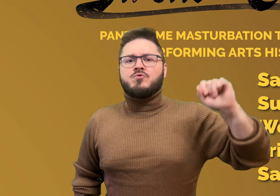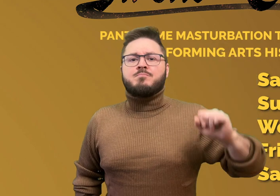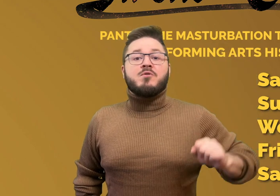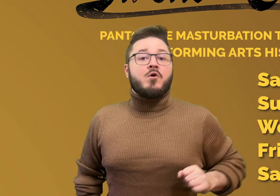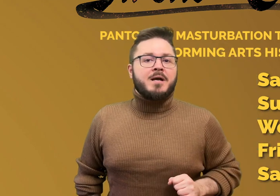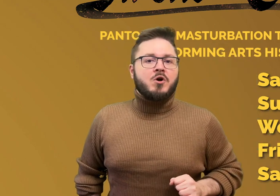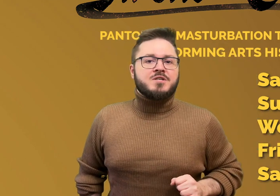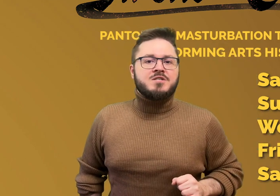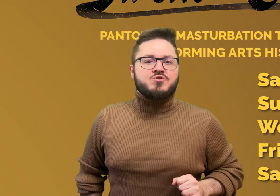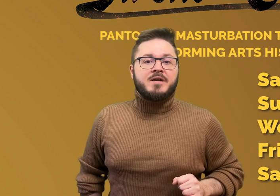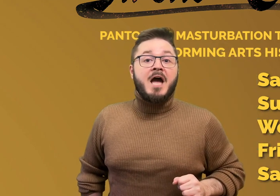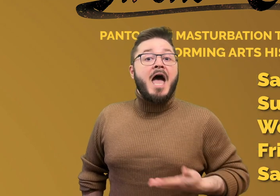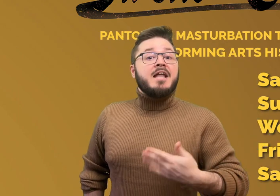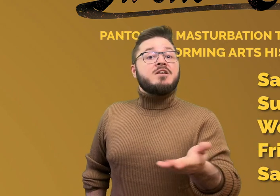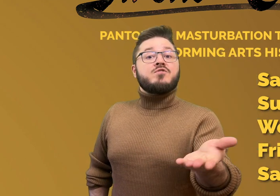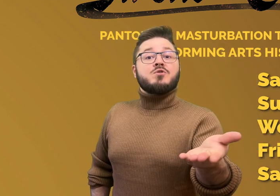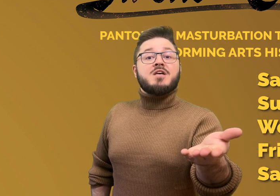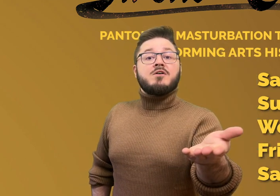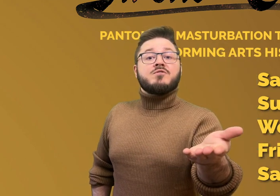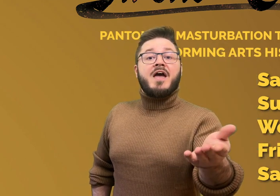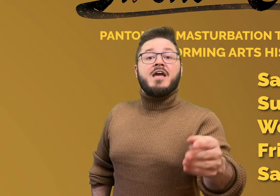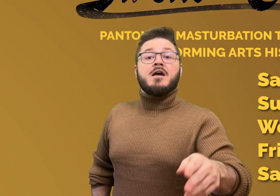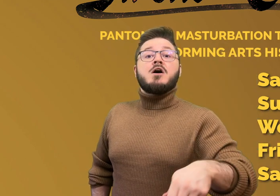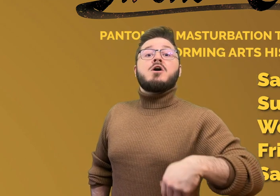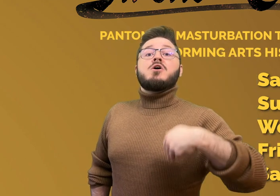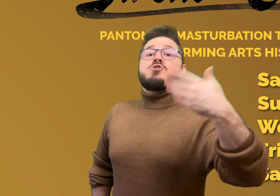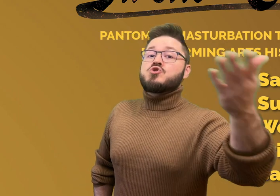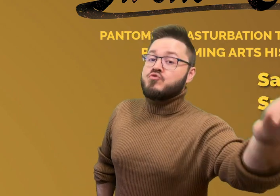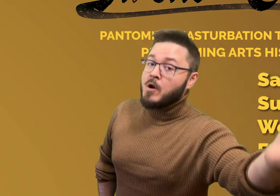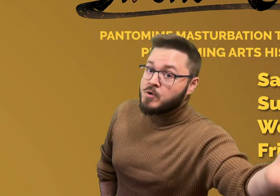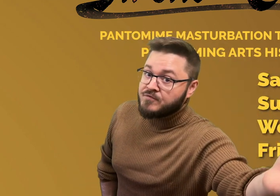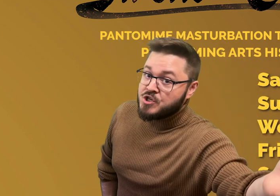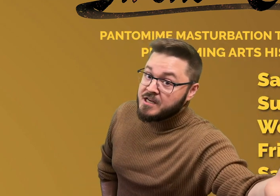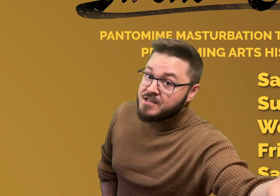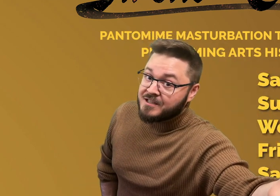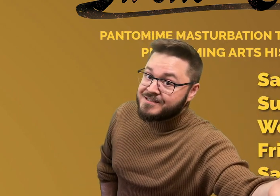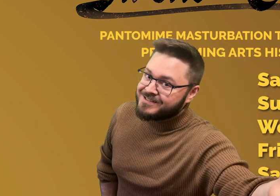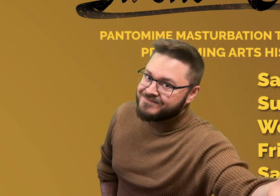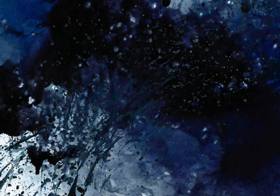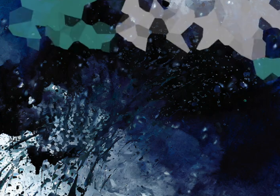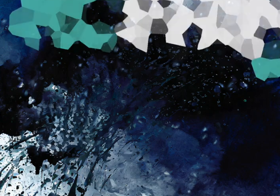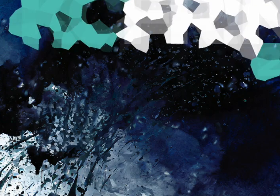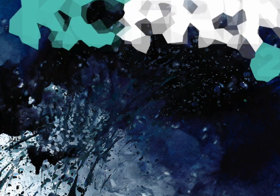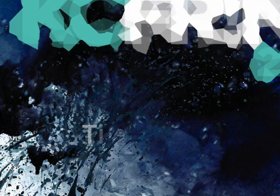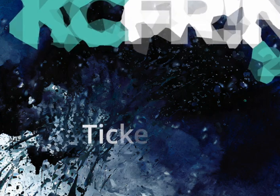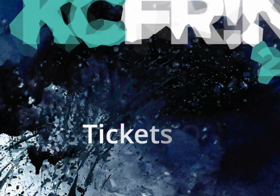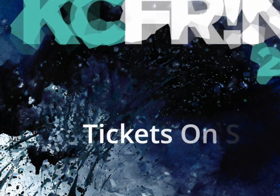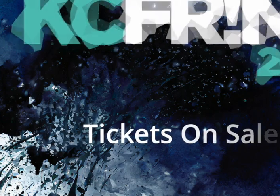throughout performing arts history, and give yourself a stroke of genius. a motion.